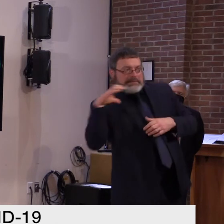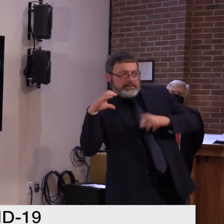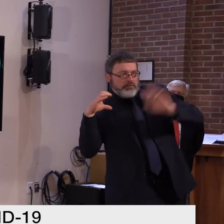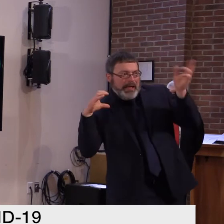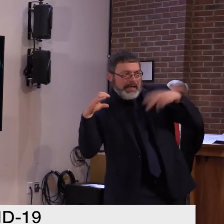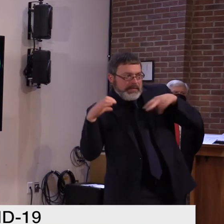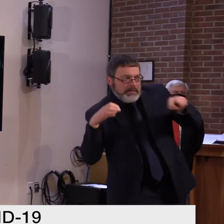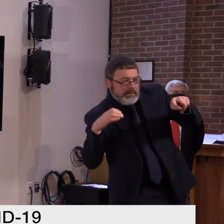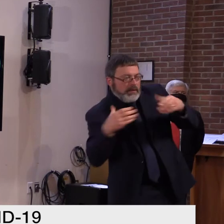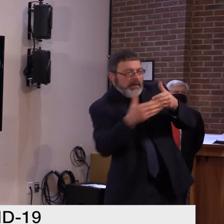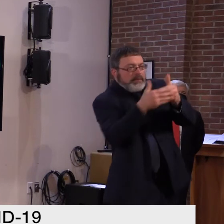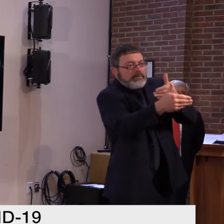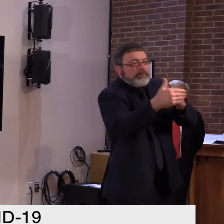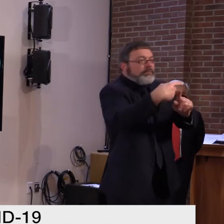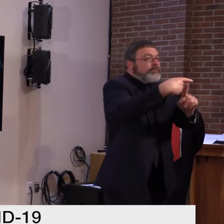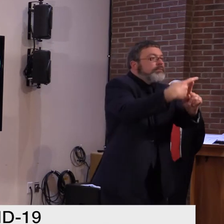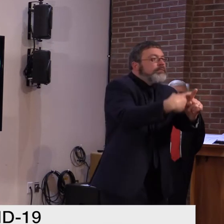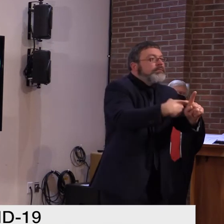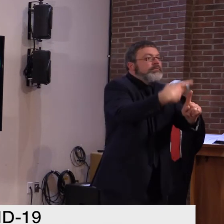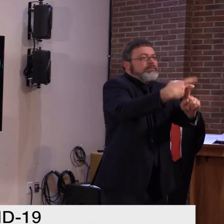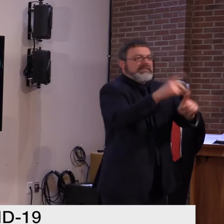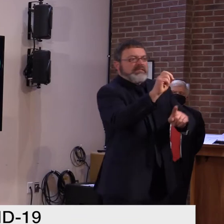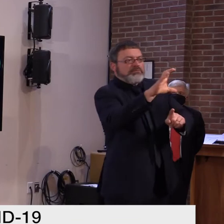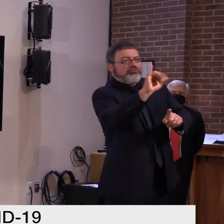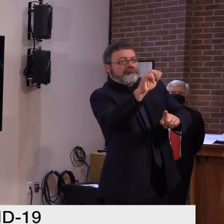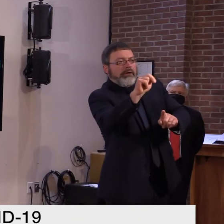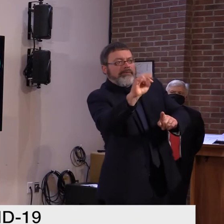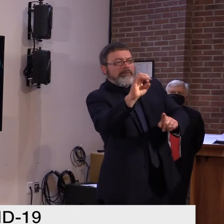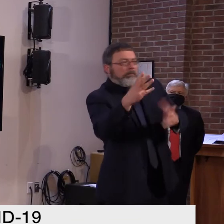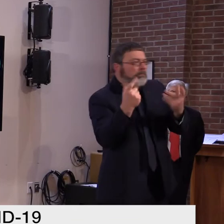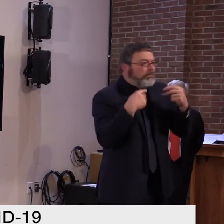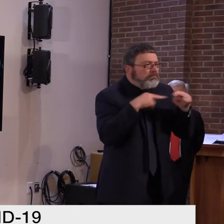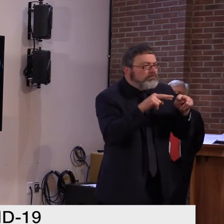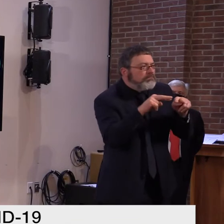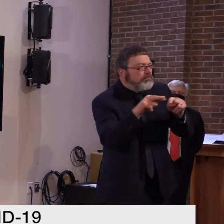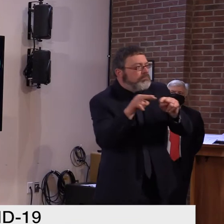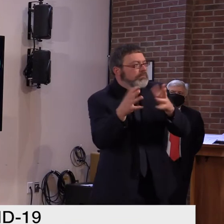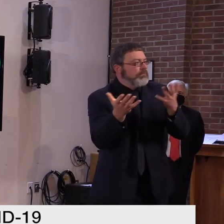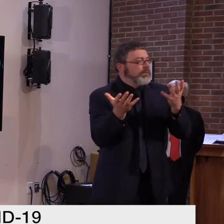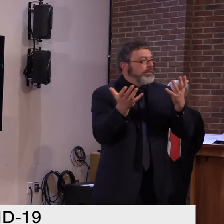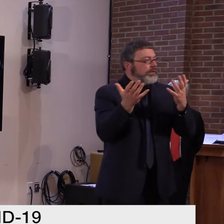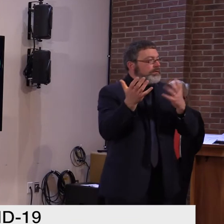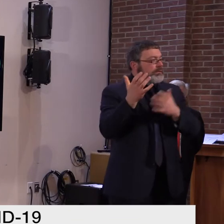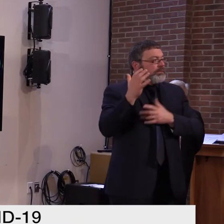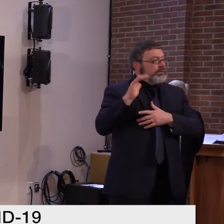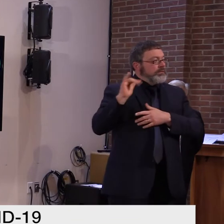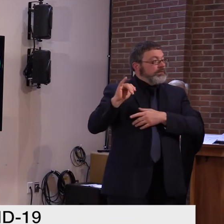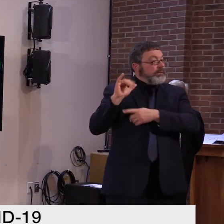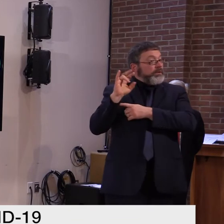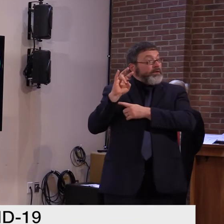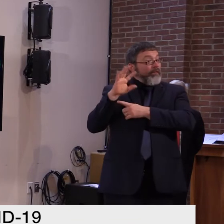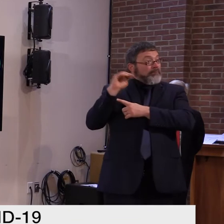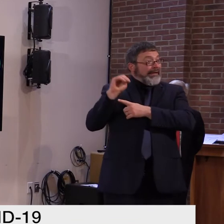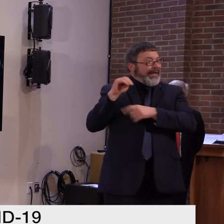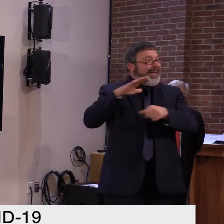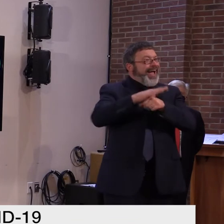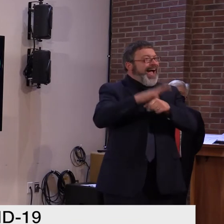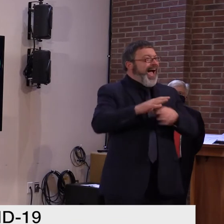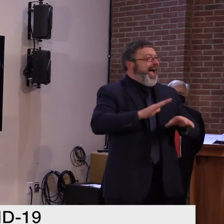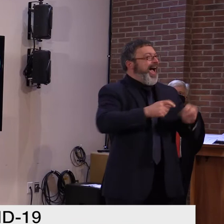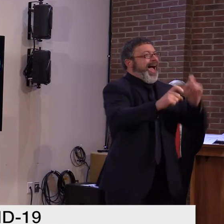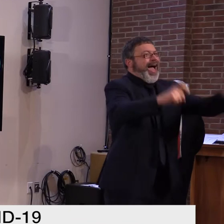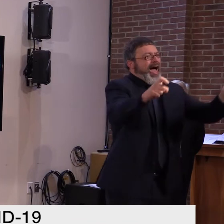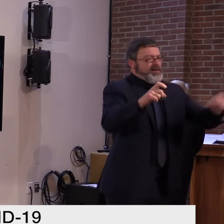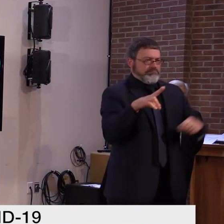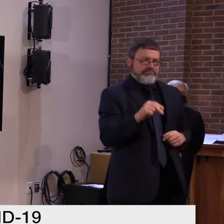enough. Not anywhere near. We need, just for the hospitality sector alone, I would say we need 5 to 10